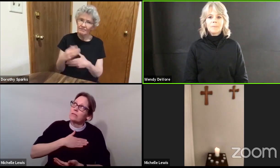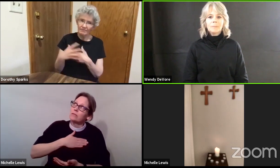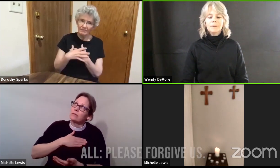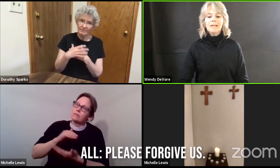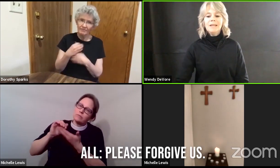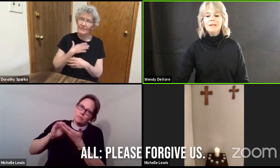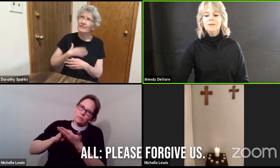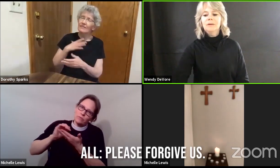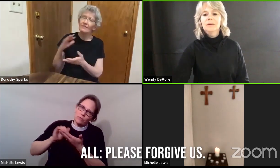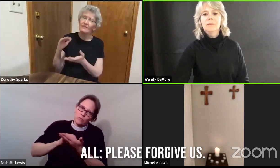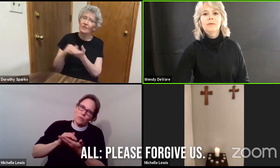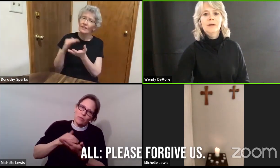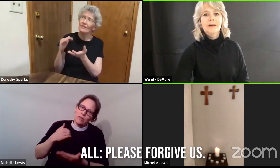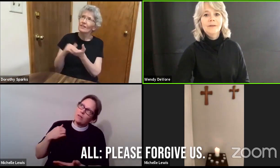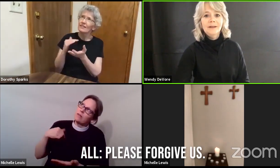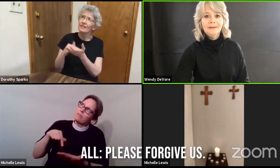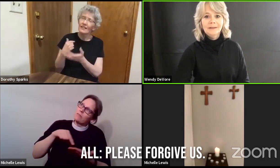Please forgive us.